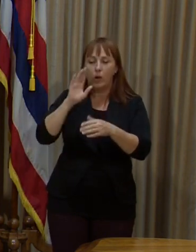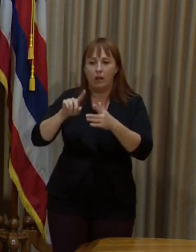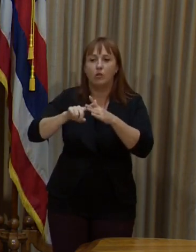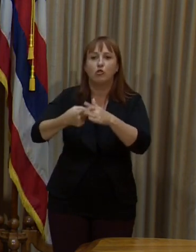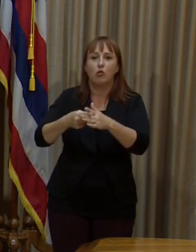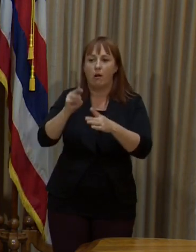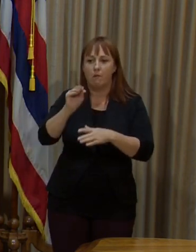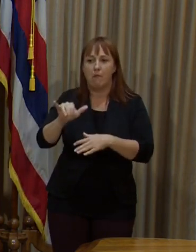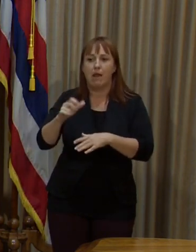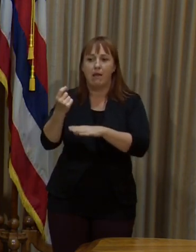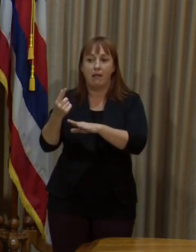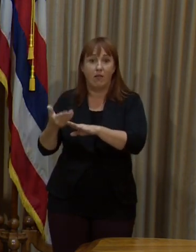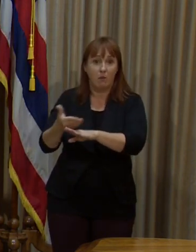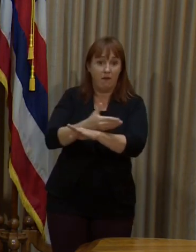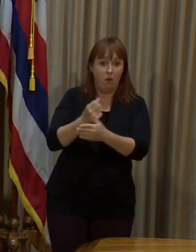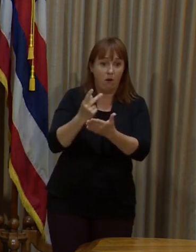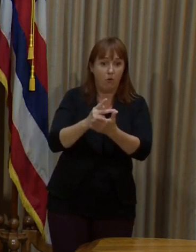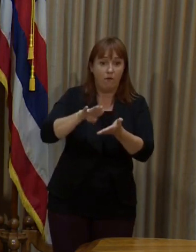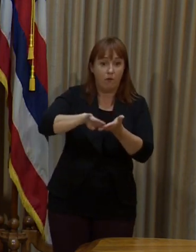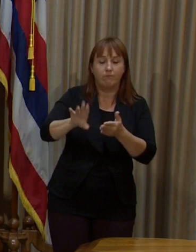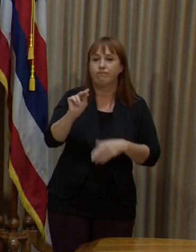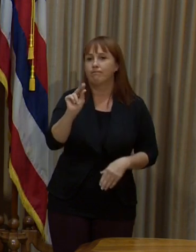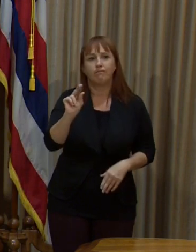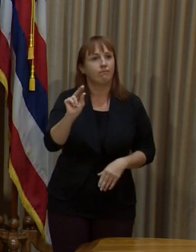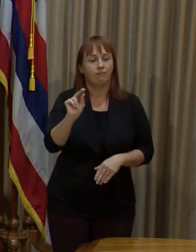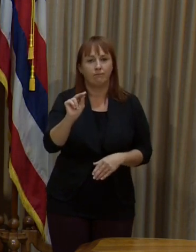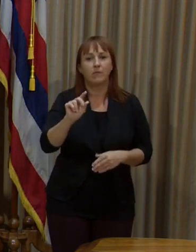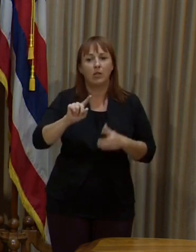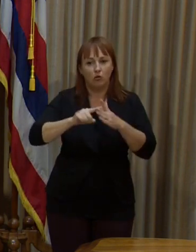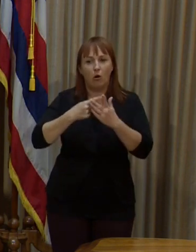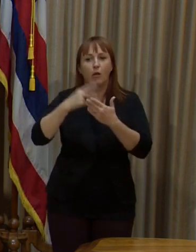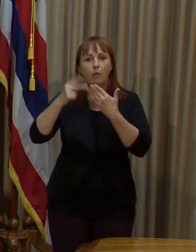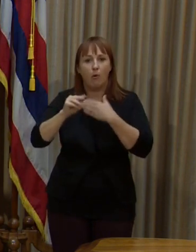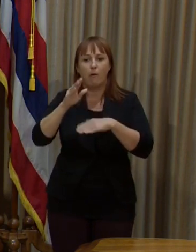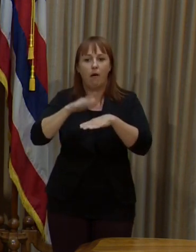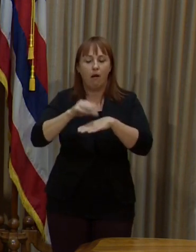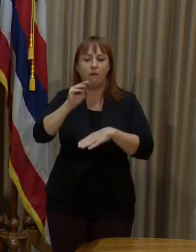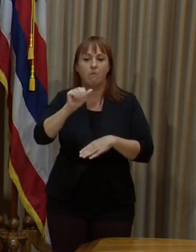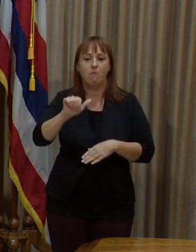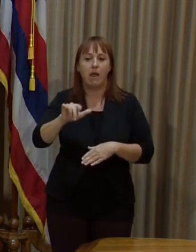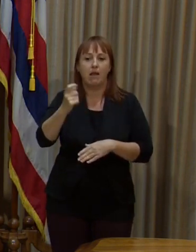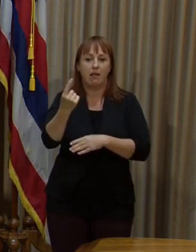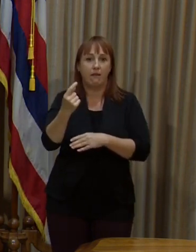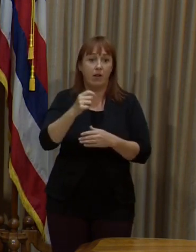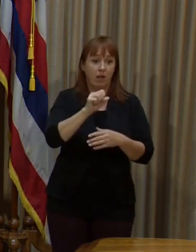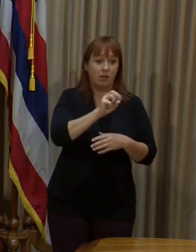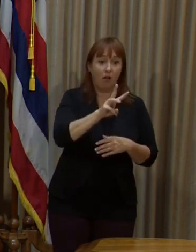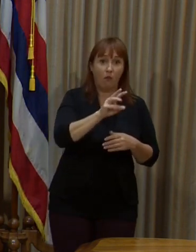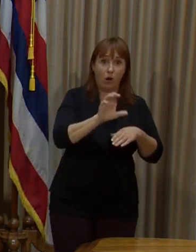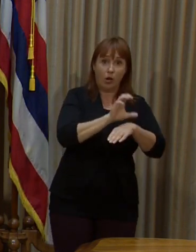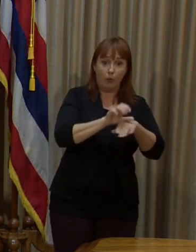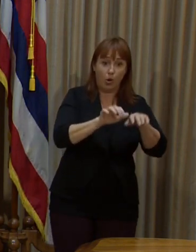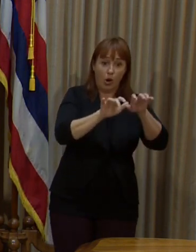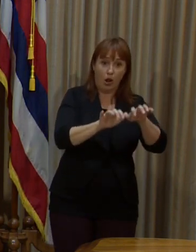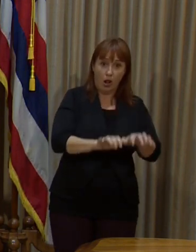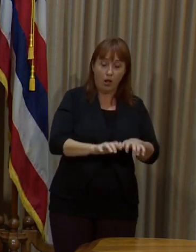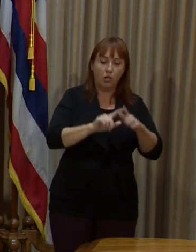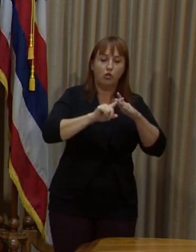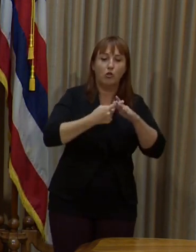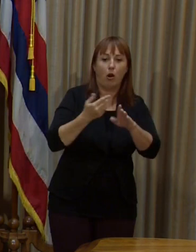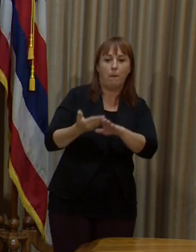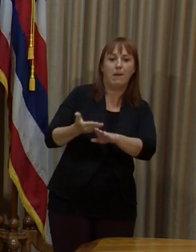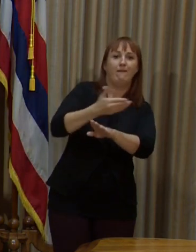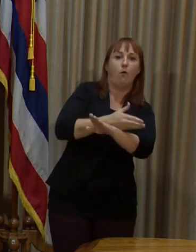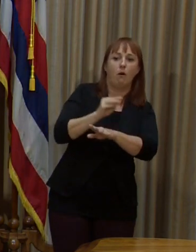allowed prior to May 11th, which is the start date of the program. But the software will be available ahead of